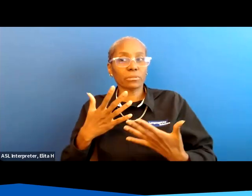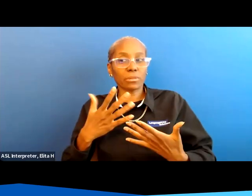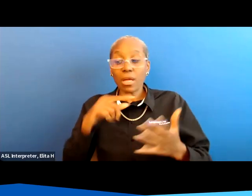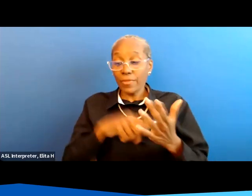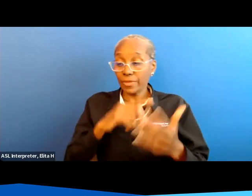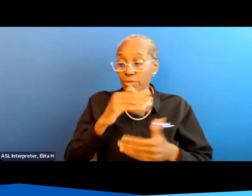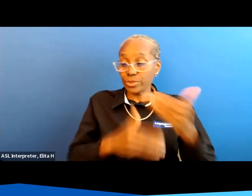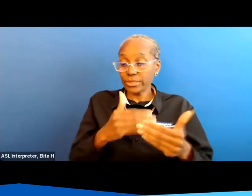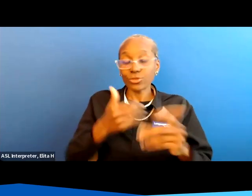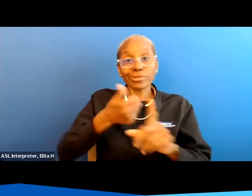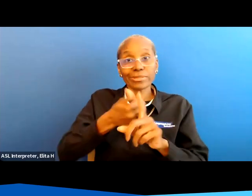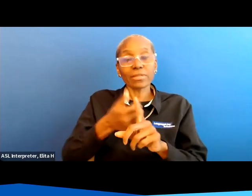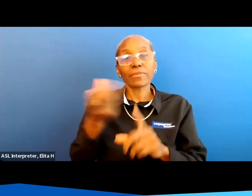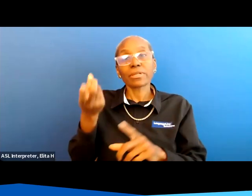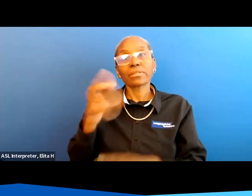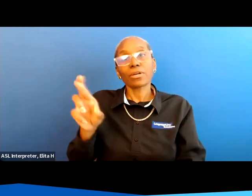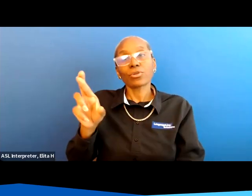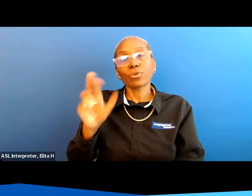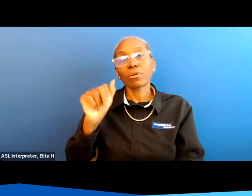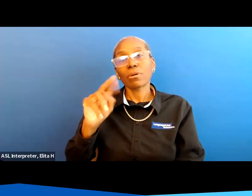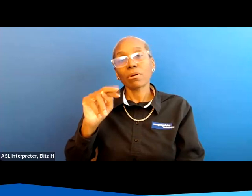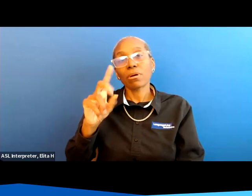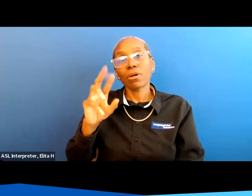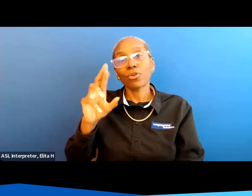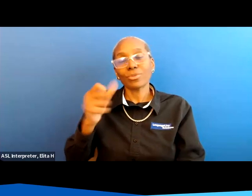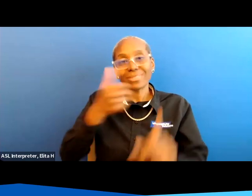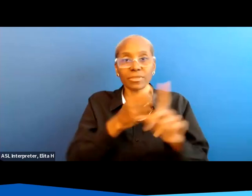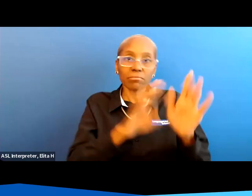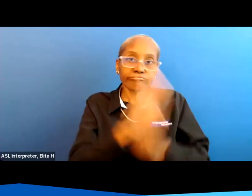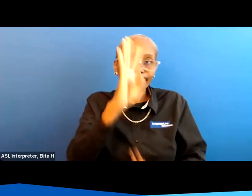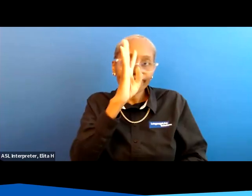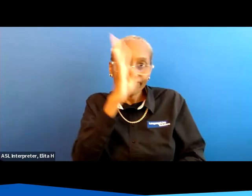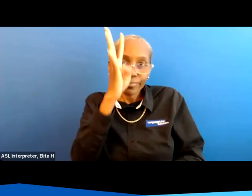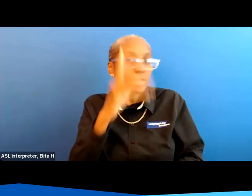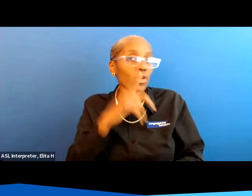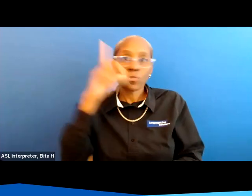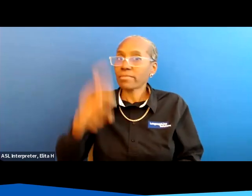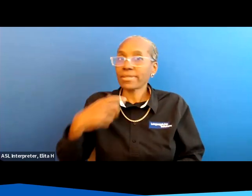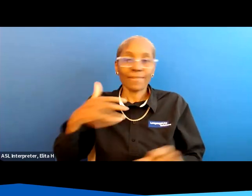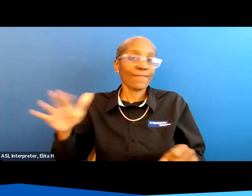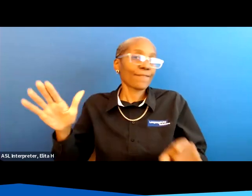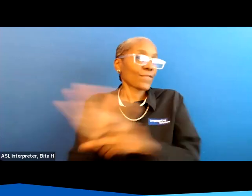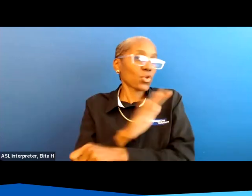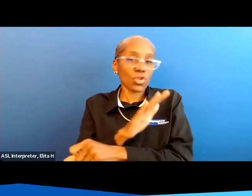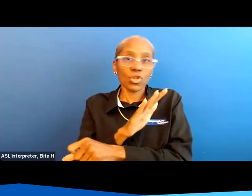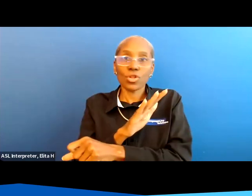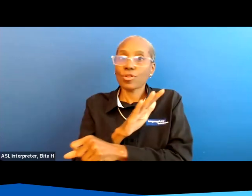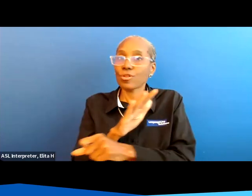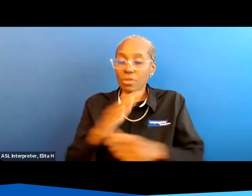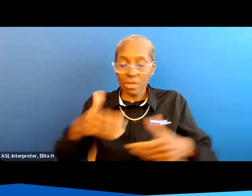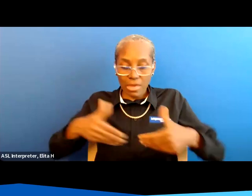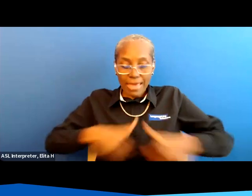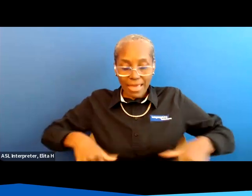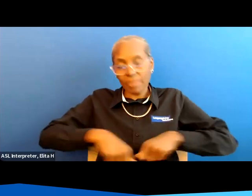procedure that uh dr anders innovated where you don't have to have a fully uh cut open abdomen